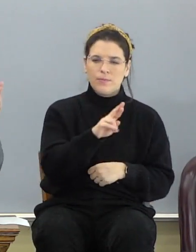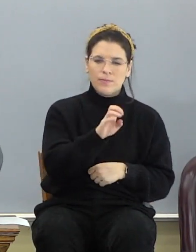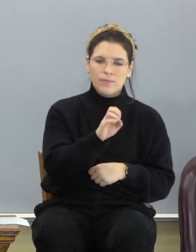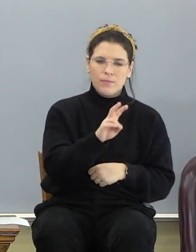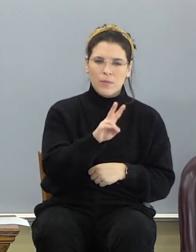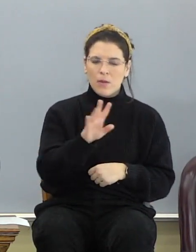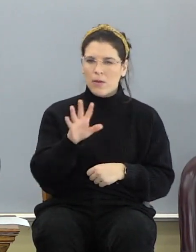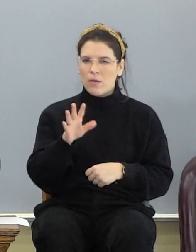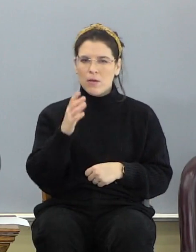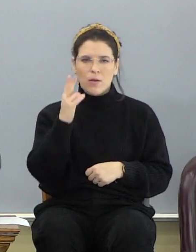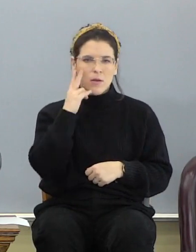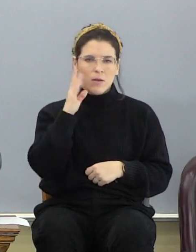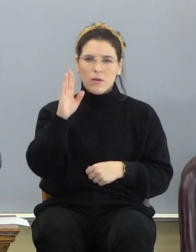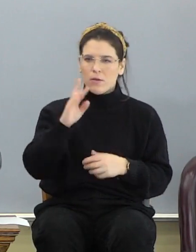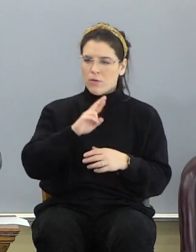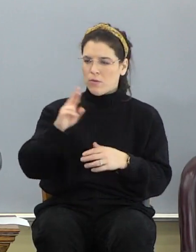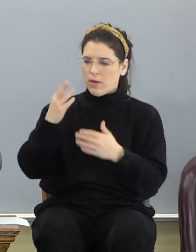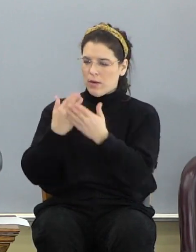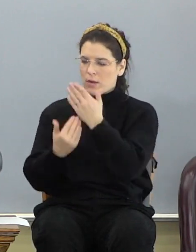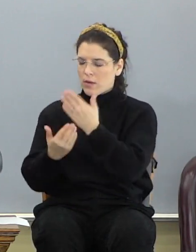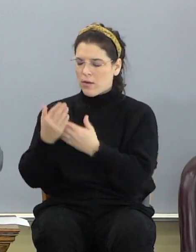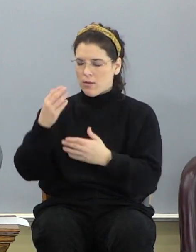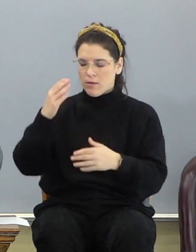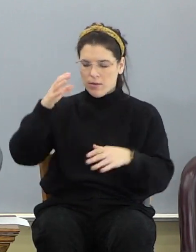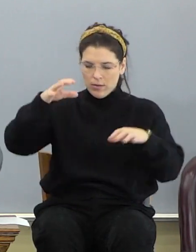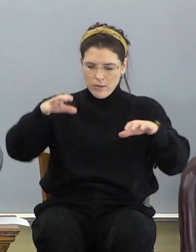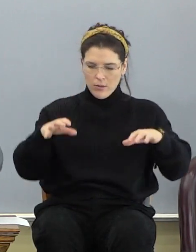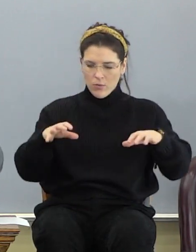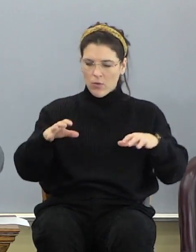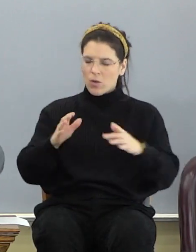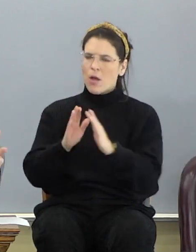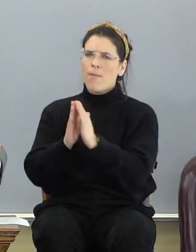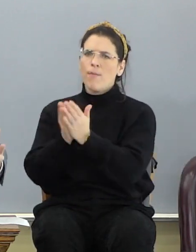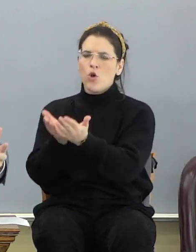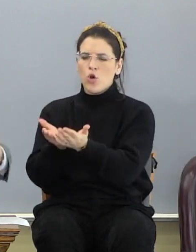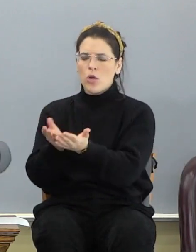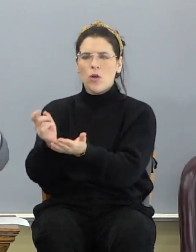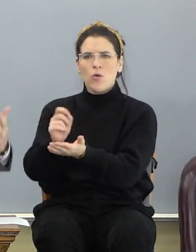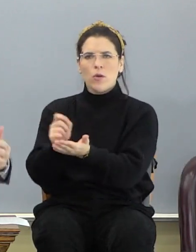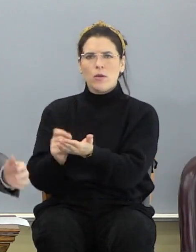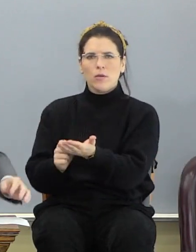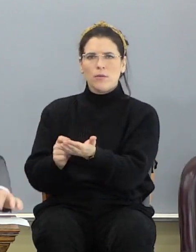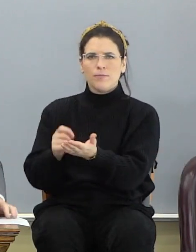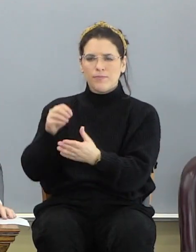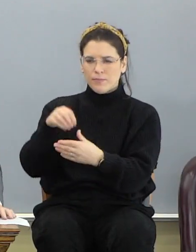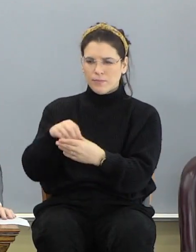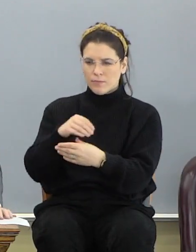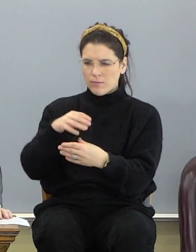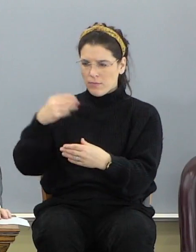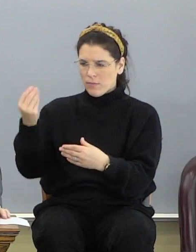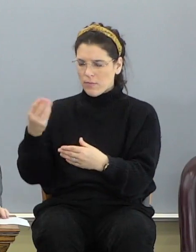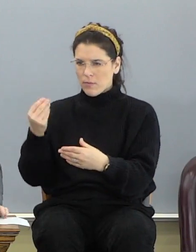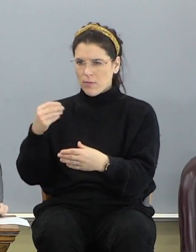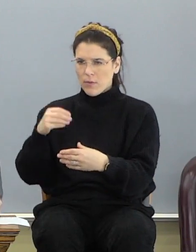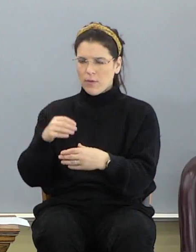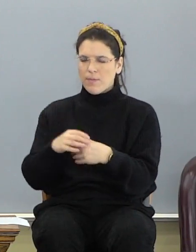I saw in his right hand of him that sat on the throne a book written within and without on the backside.